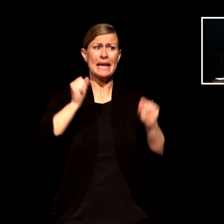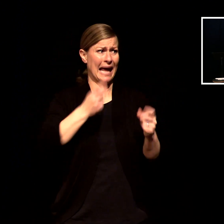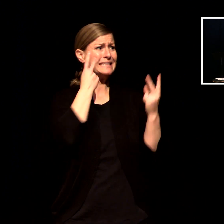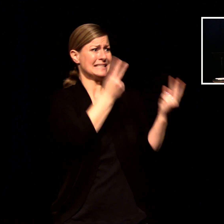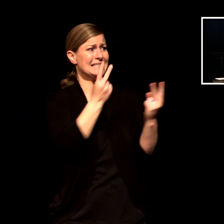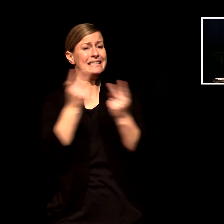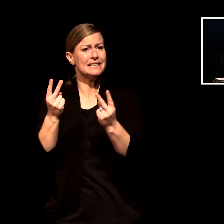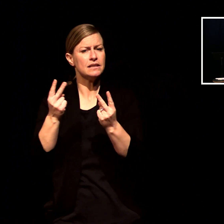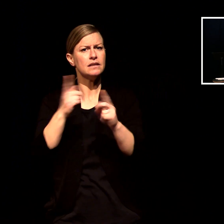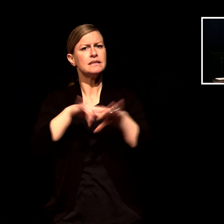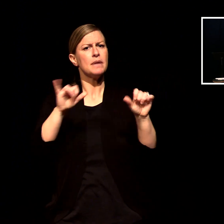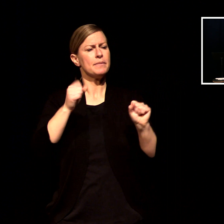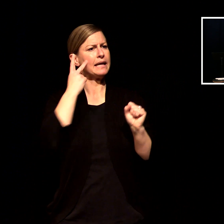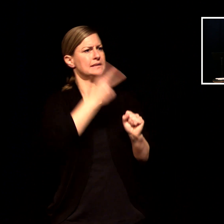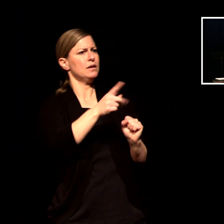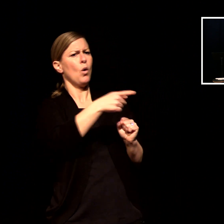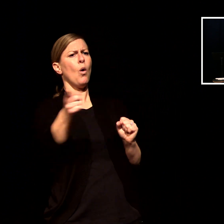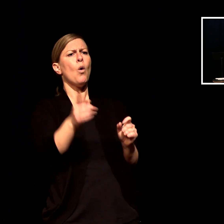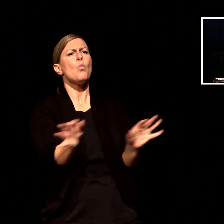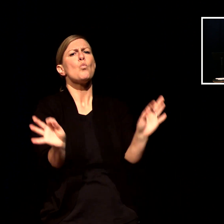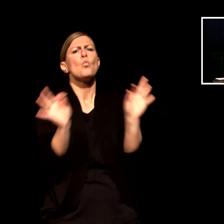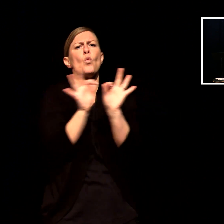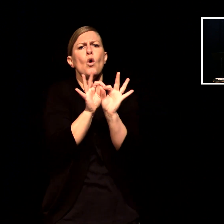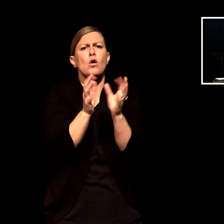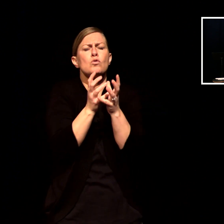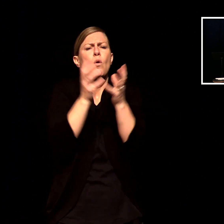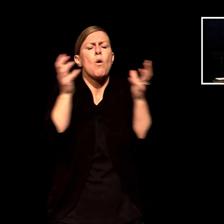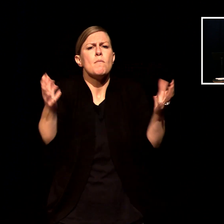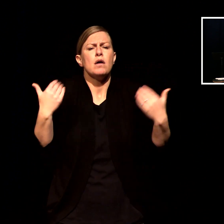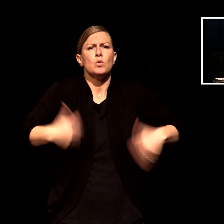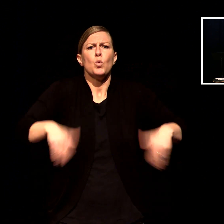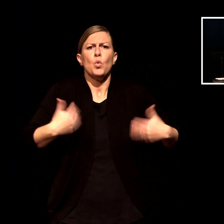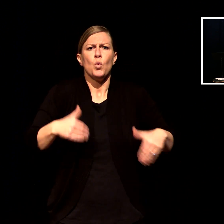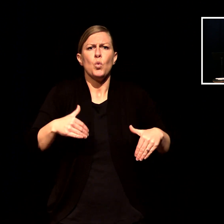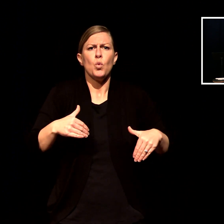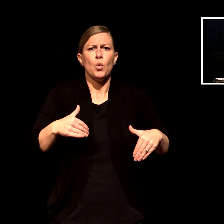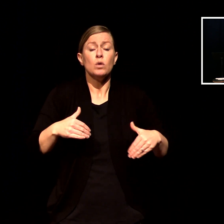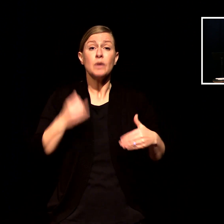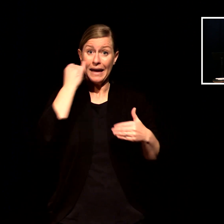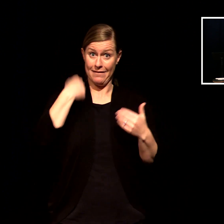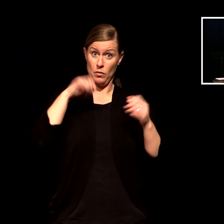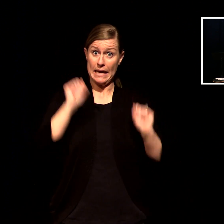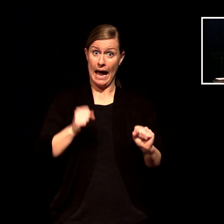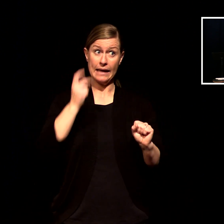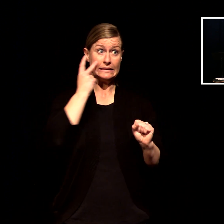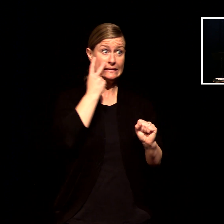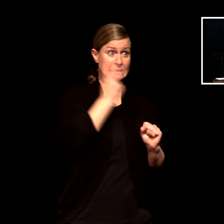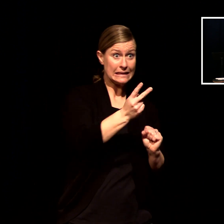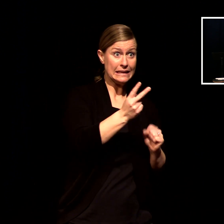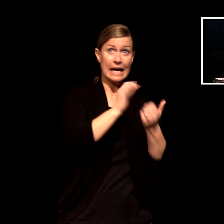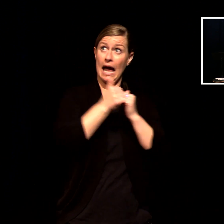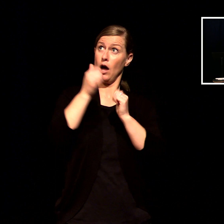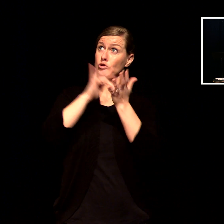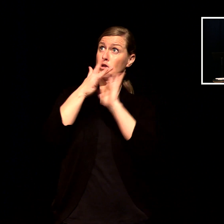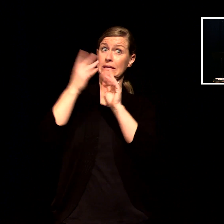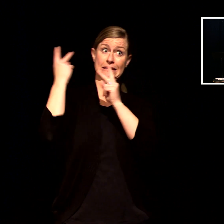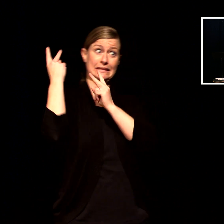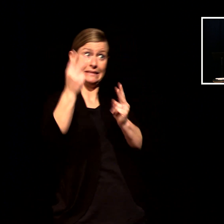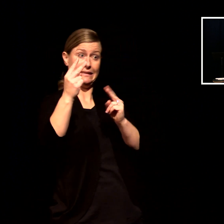it will help us to get on mission the second thing that we see as it relates to being on mission is he wants us to have a harvest